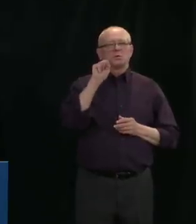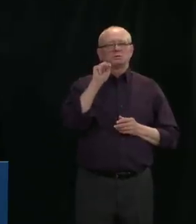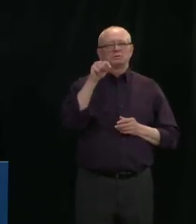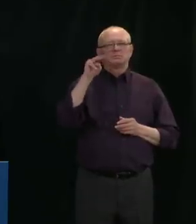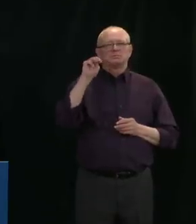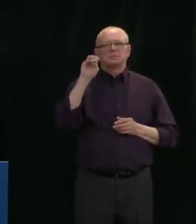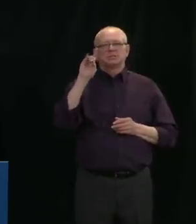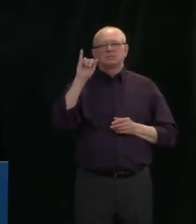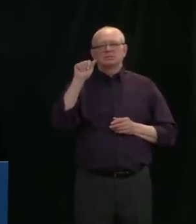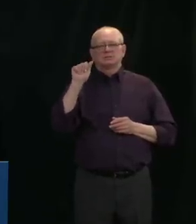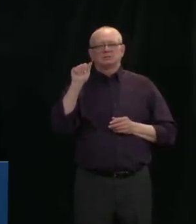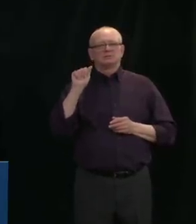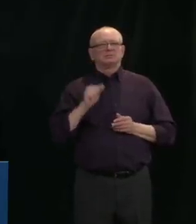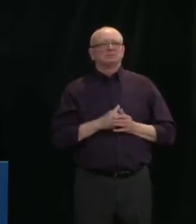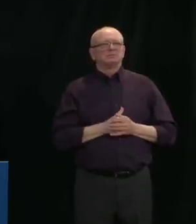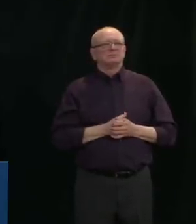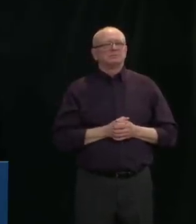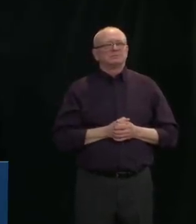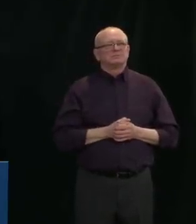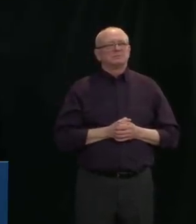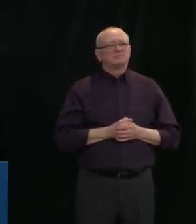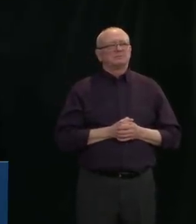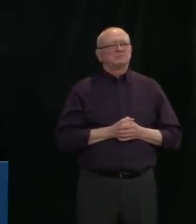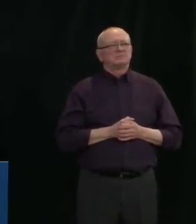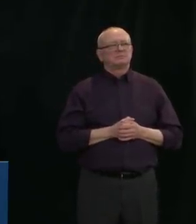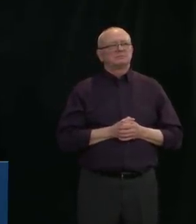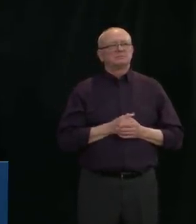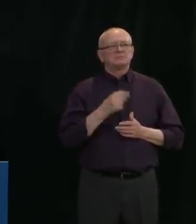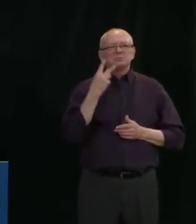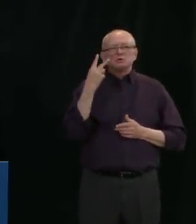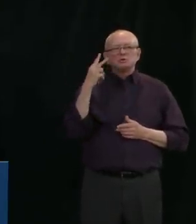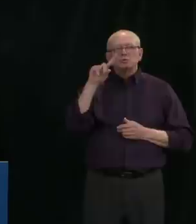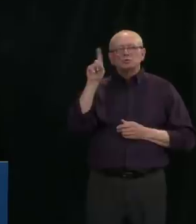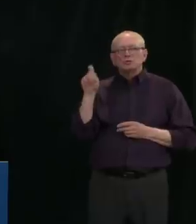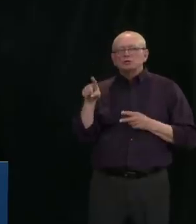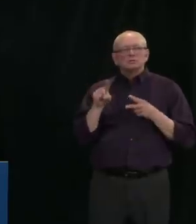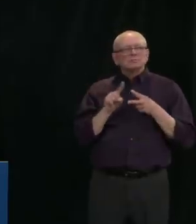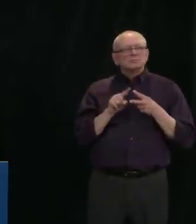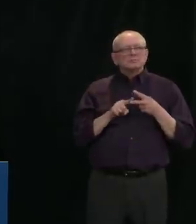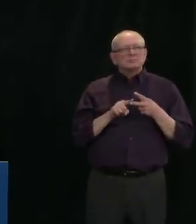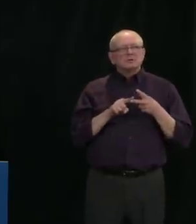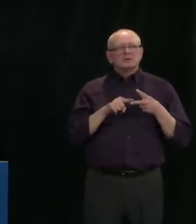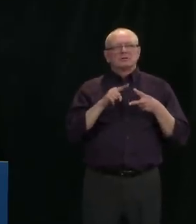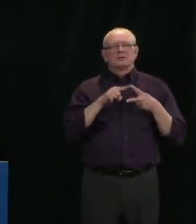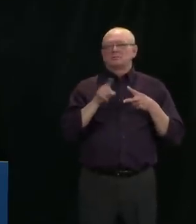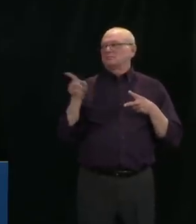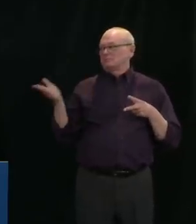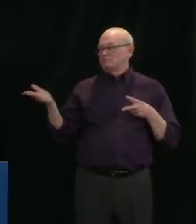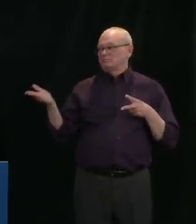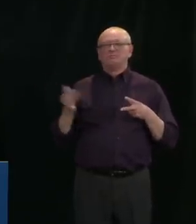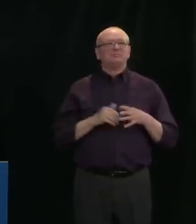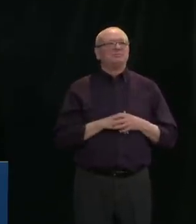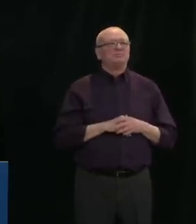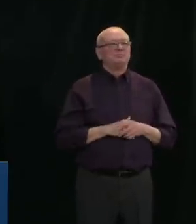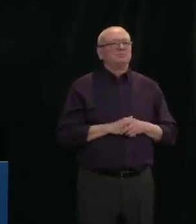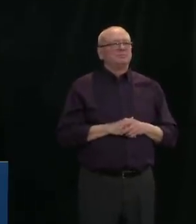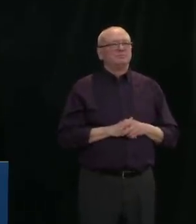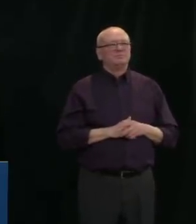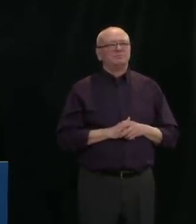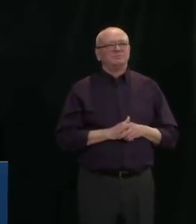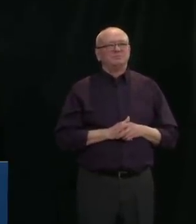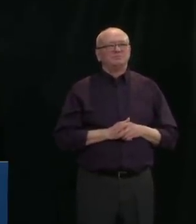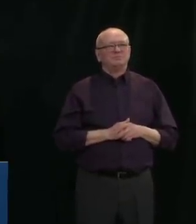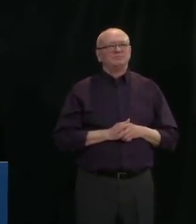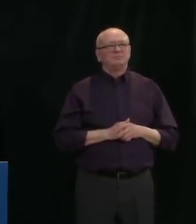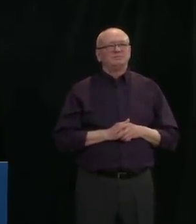you. Good afternoon. I have two related questions for Premier Kenney. Premier, two days ago, new fee schedules